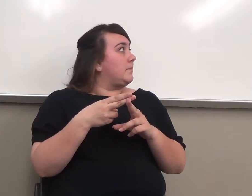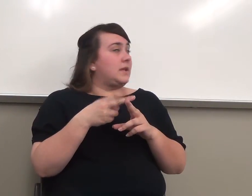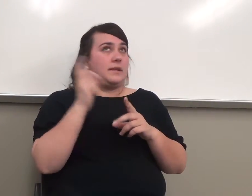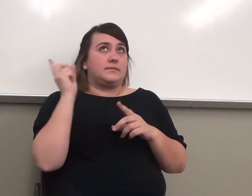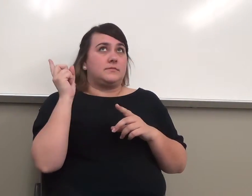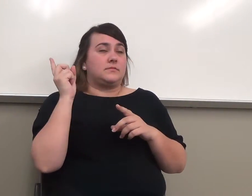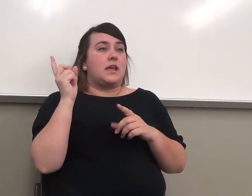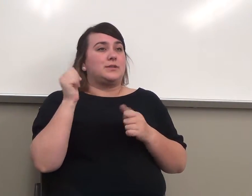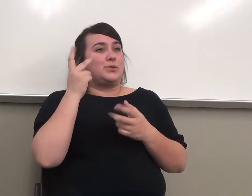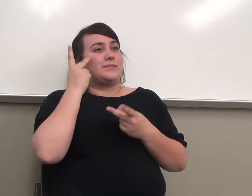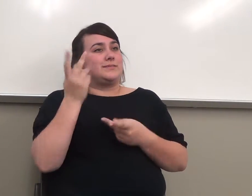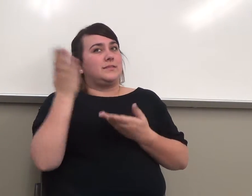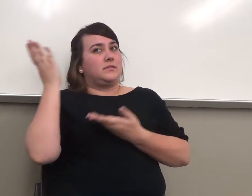as you can see up there,